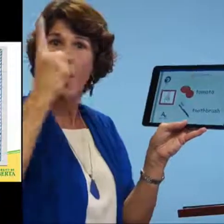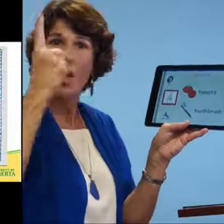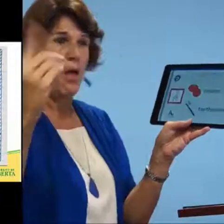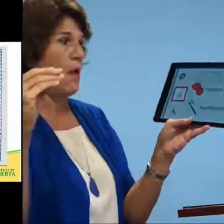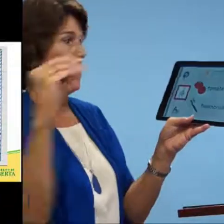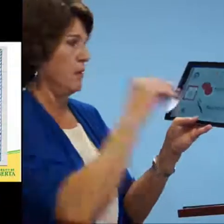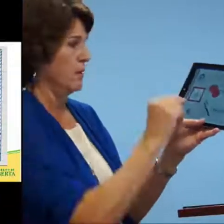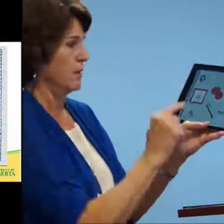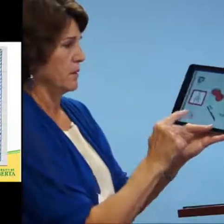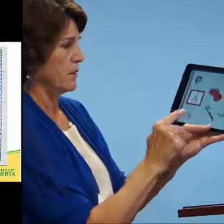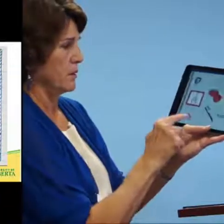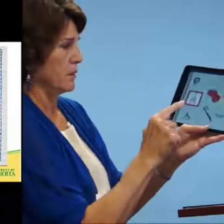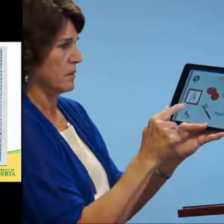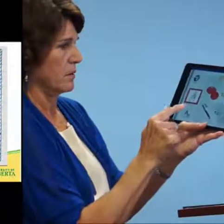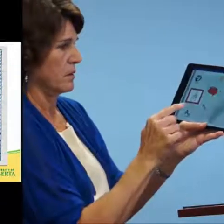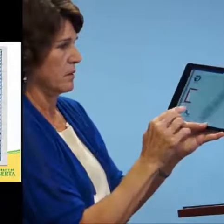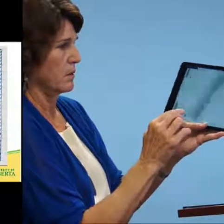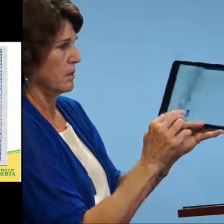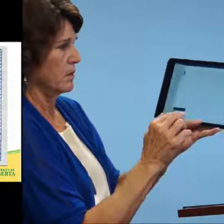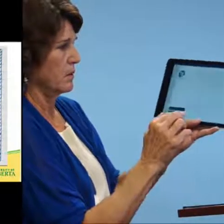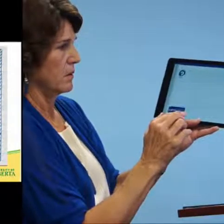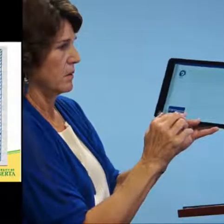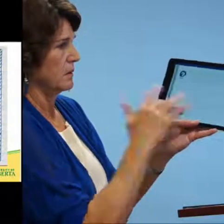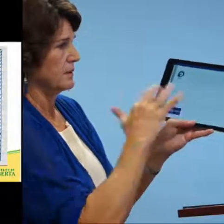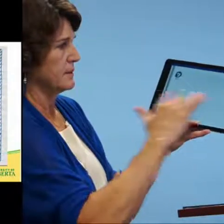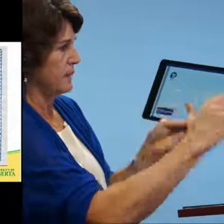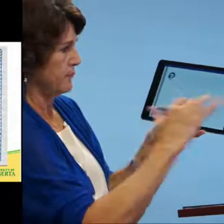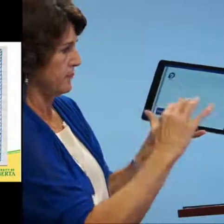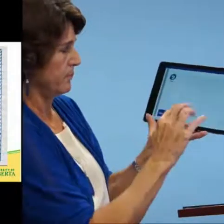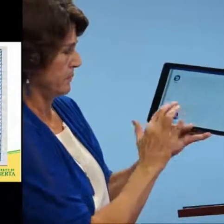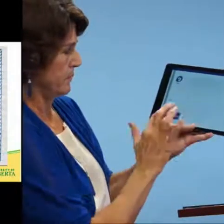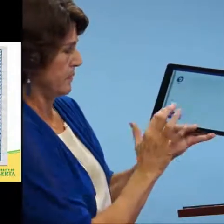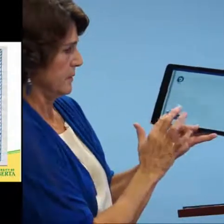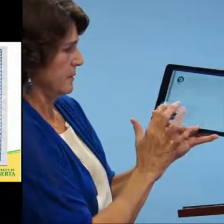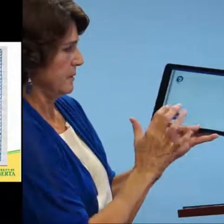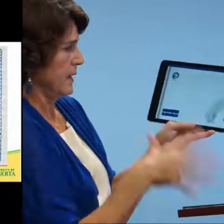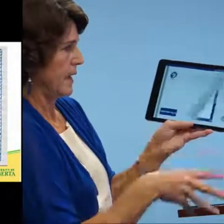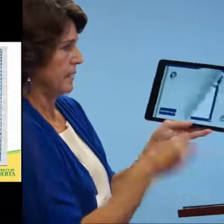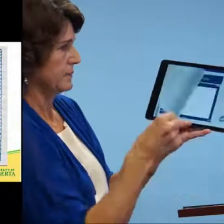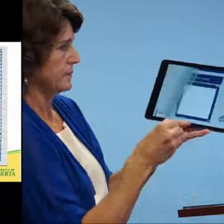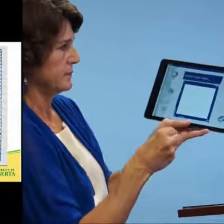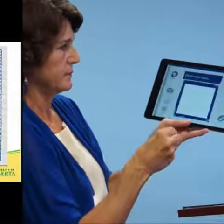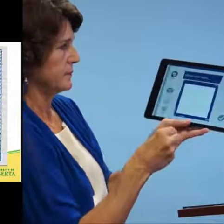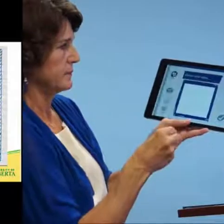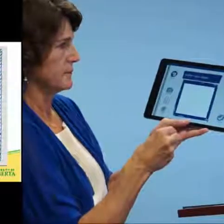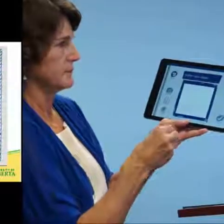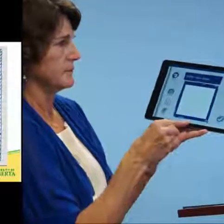for example. I am bored. They can put that in there. So they can add the text.